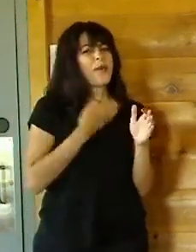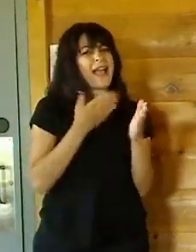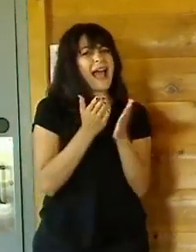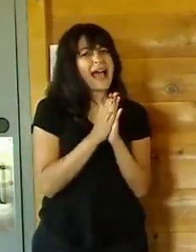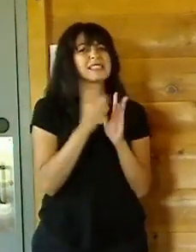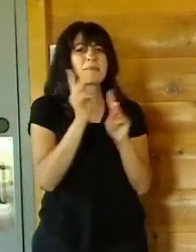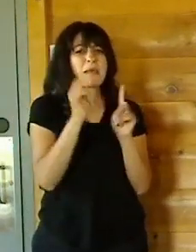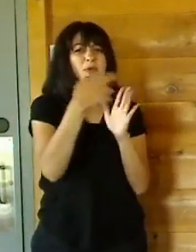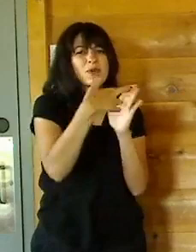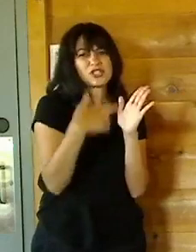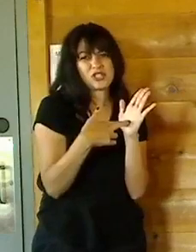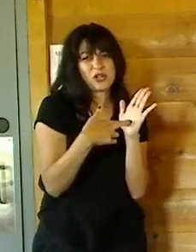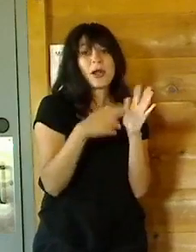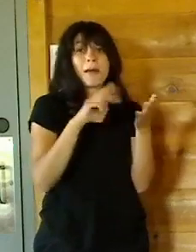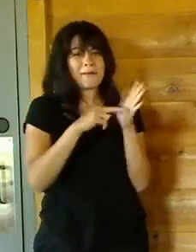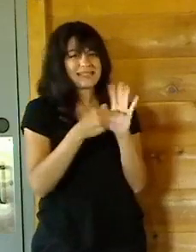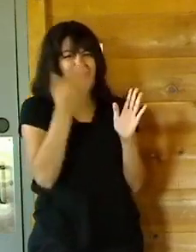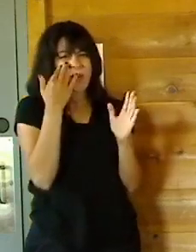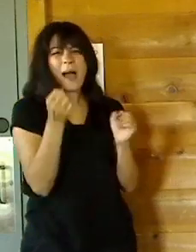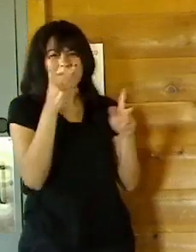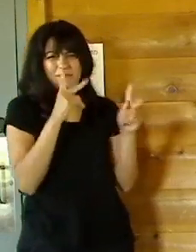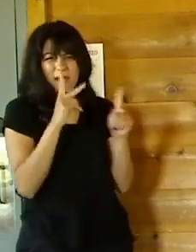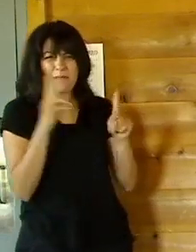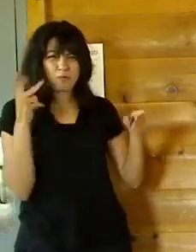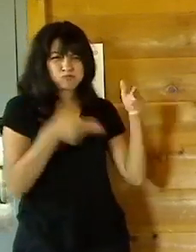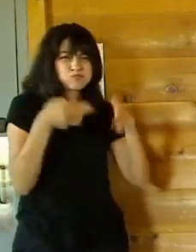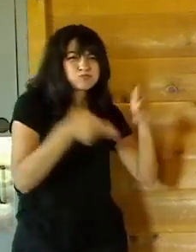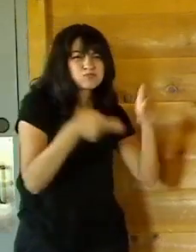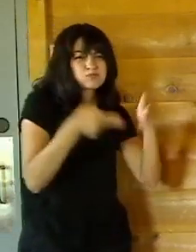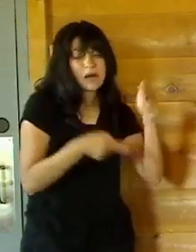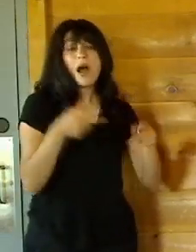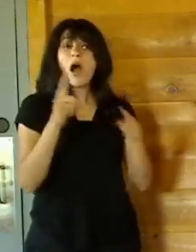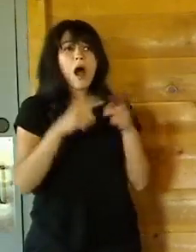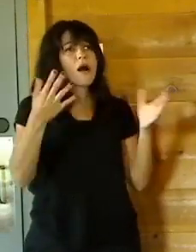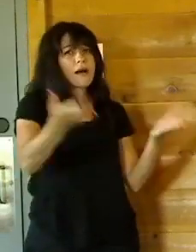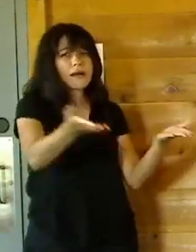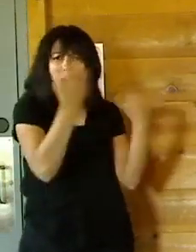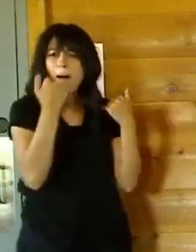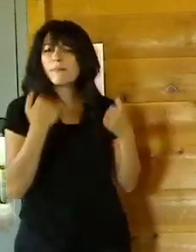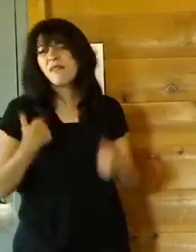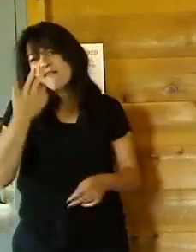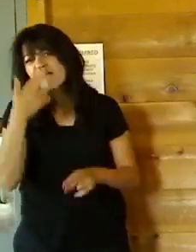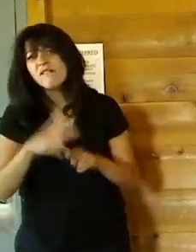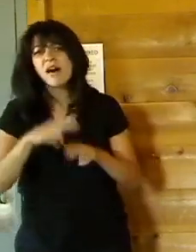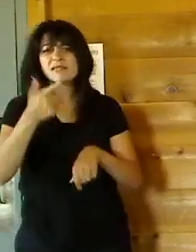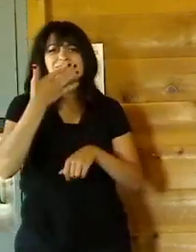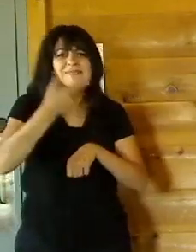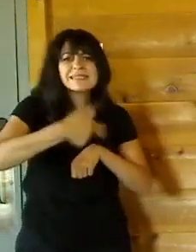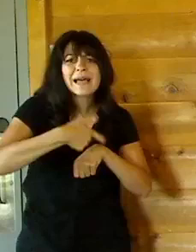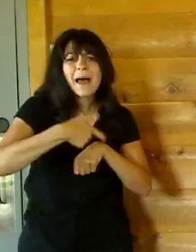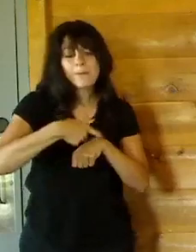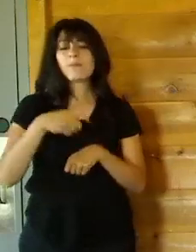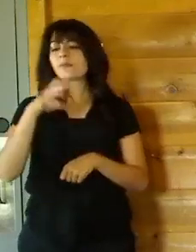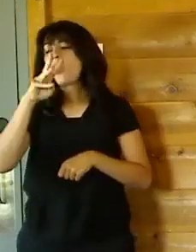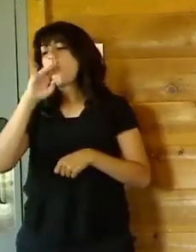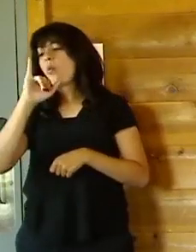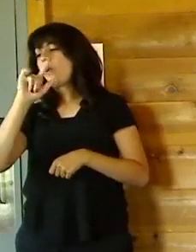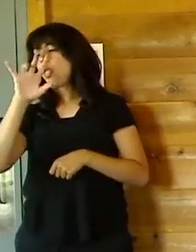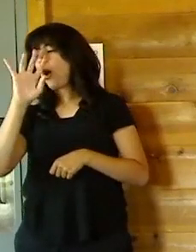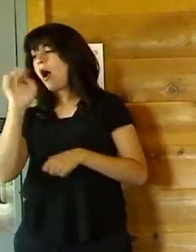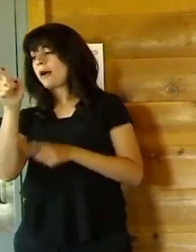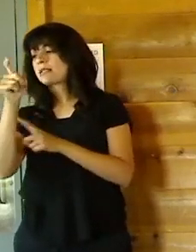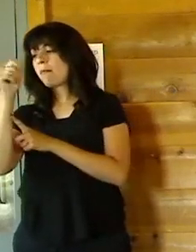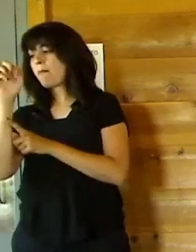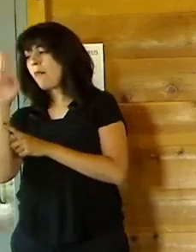prepared. Sure. And just to join us for just a wonderful time up at Wilcox. And I do want to mention, you know, we're